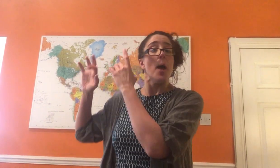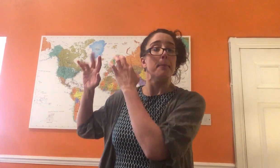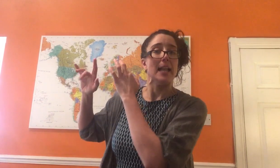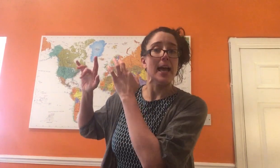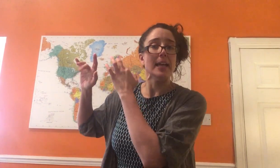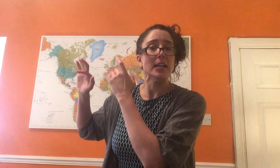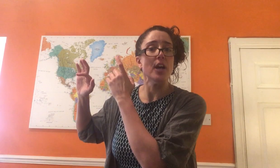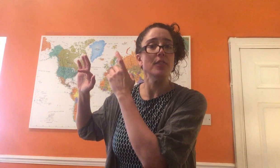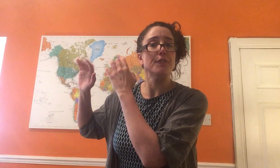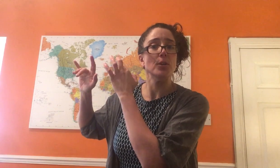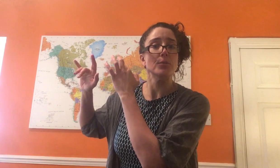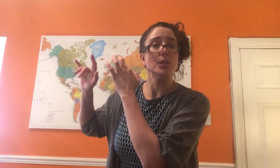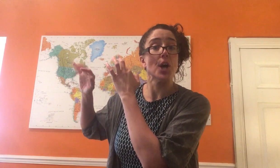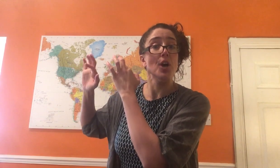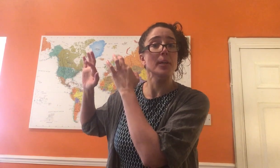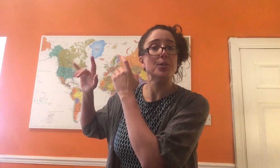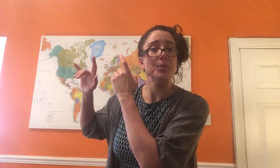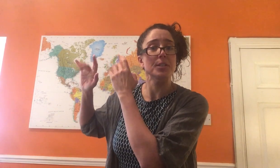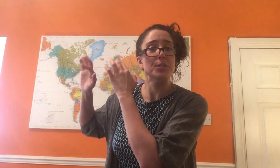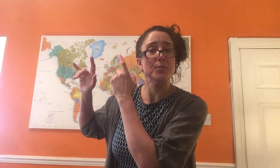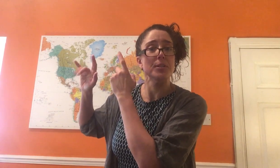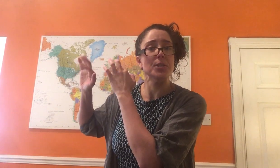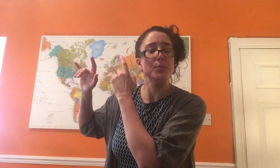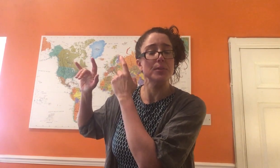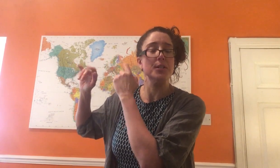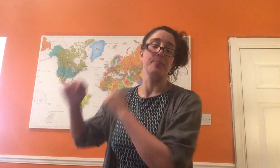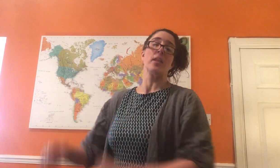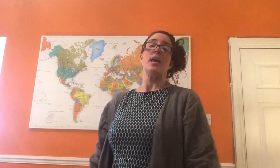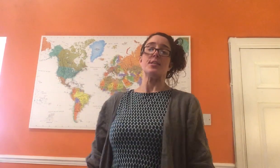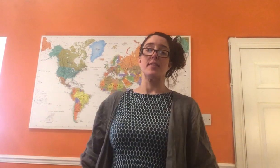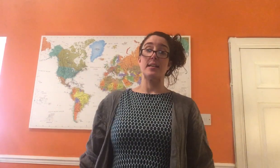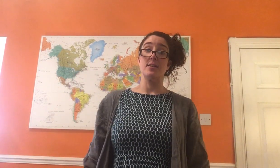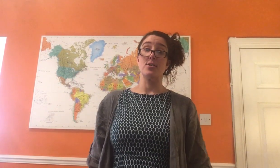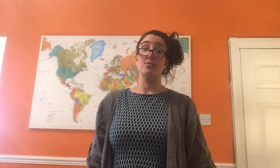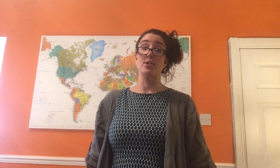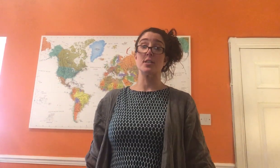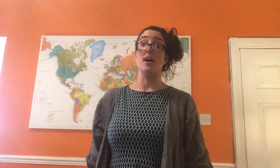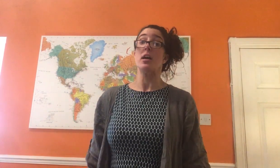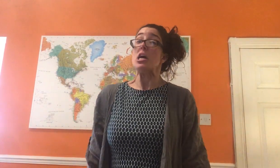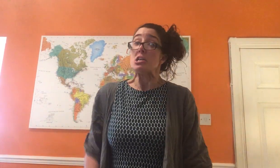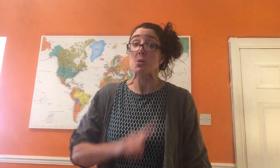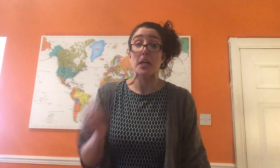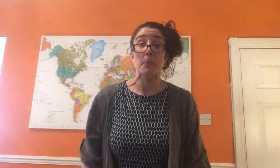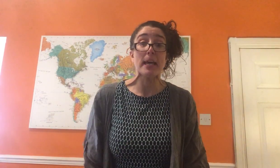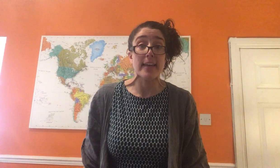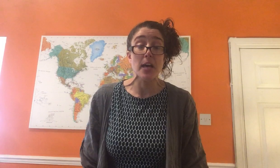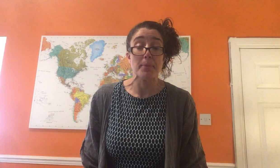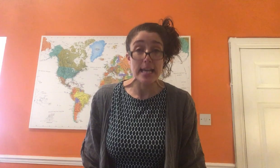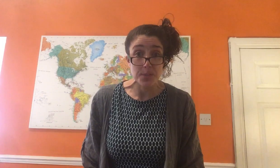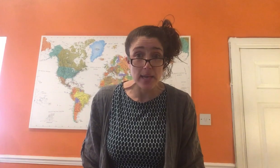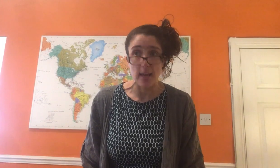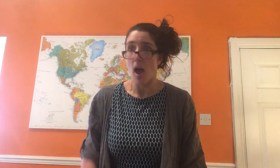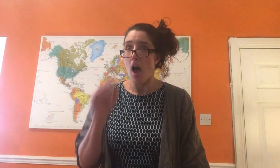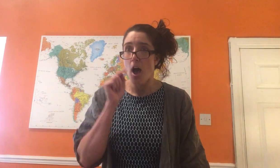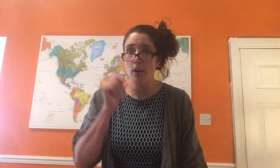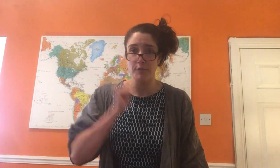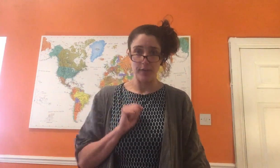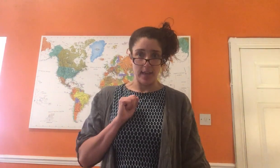playing on the flute, going toot-dee-toot-dee-toot. So that's our crocodile. So we're going to pick that up next week. Hopefully,